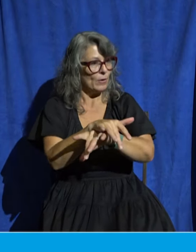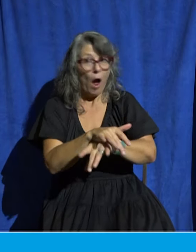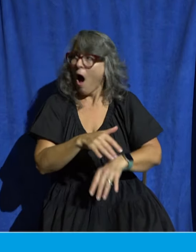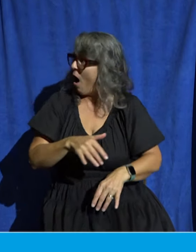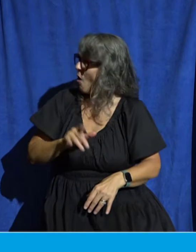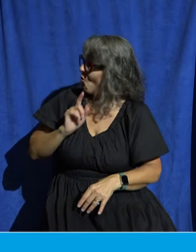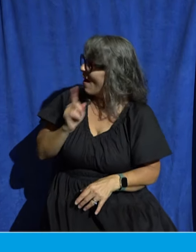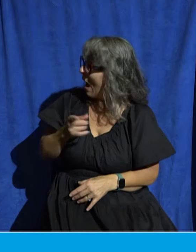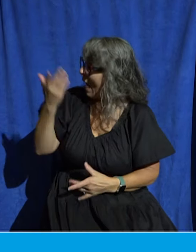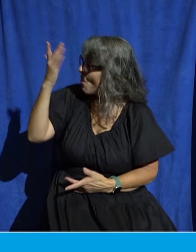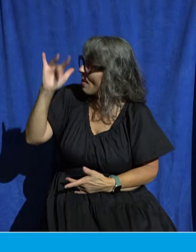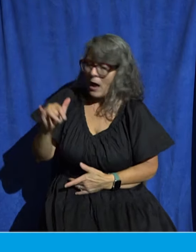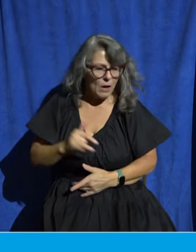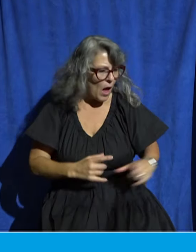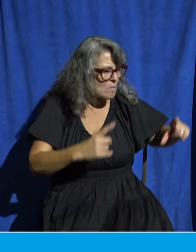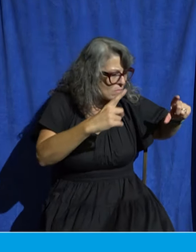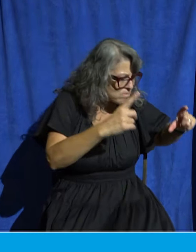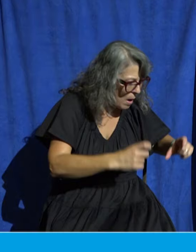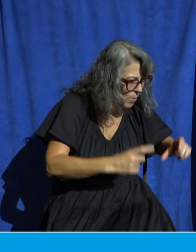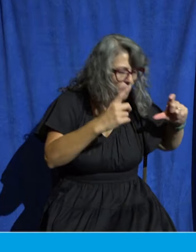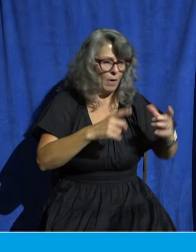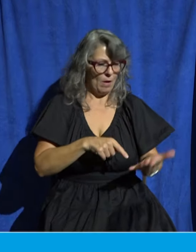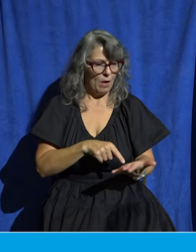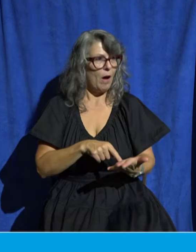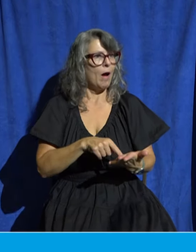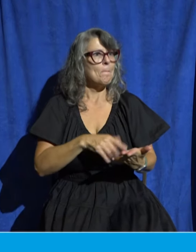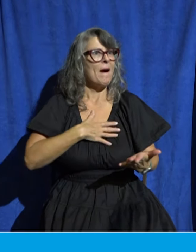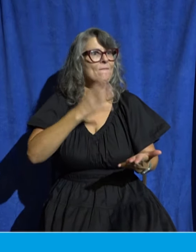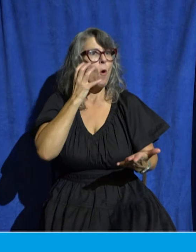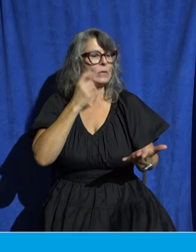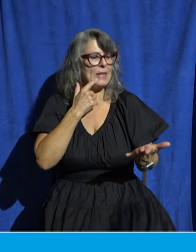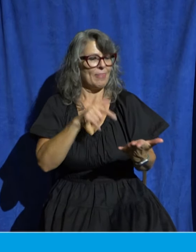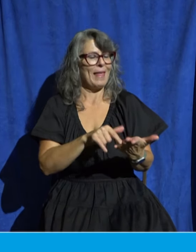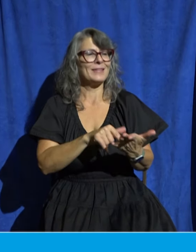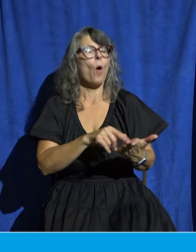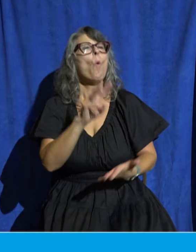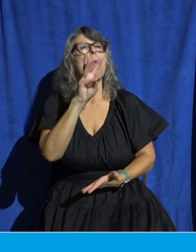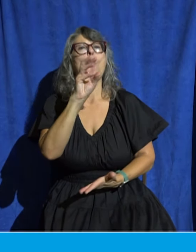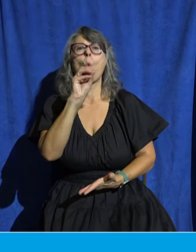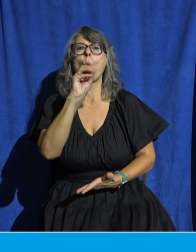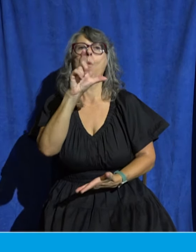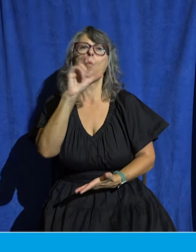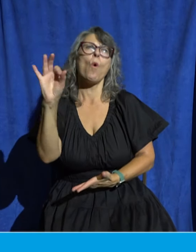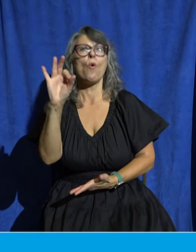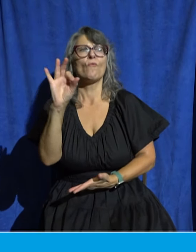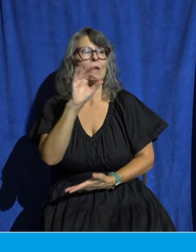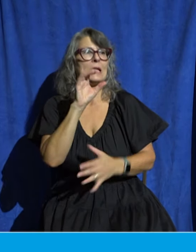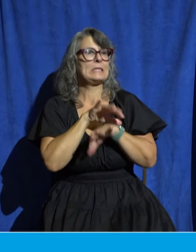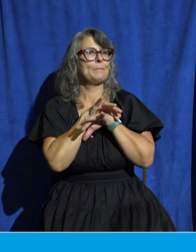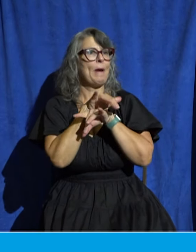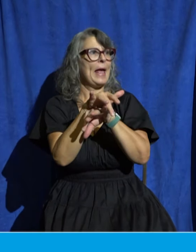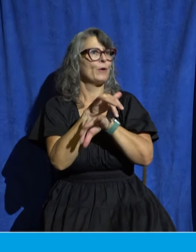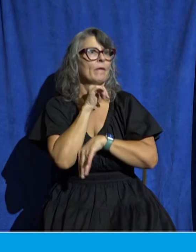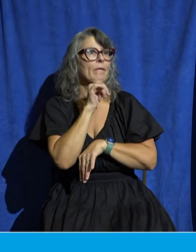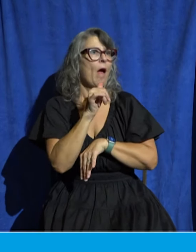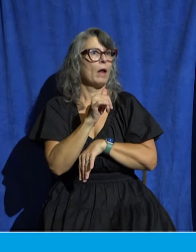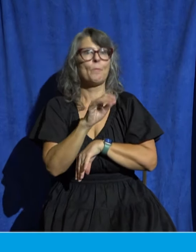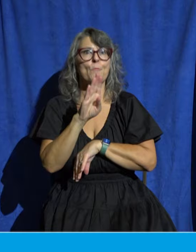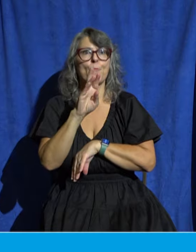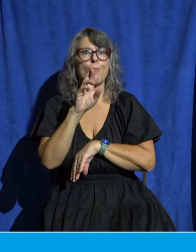picture of the spider, and it told me it was actually a wolf spider instead of a brown recluse. So not as